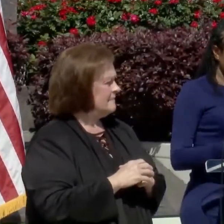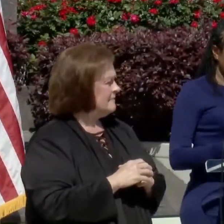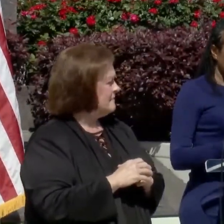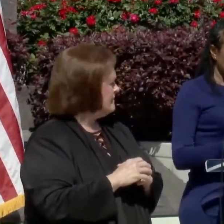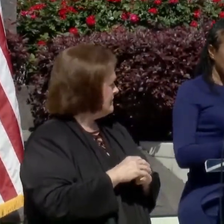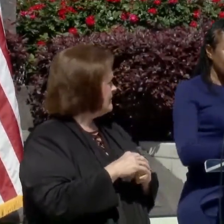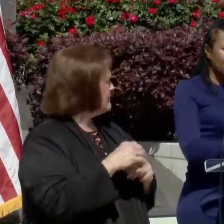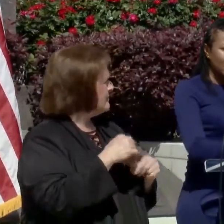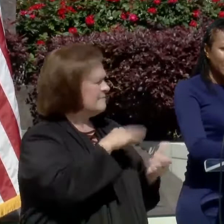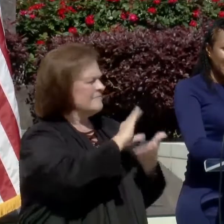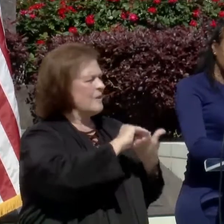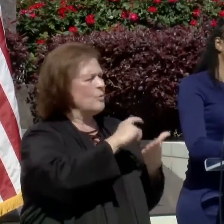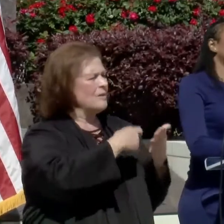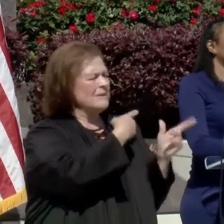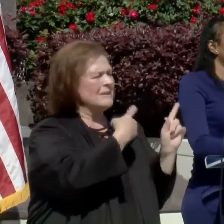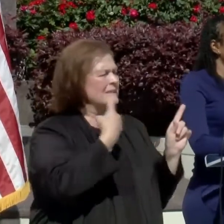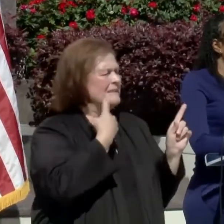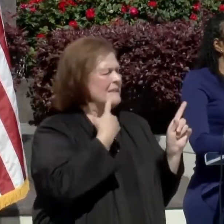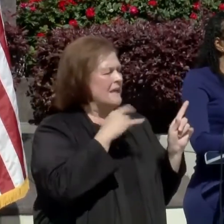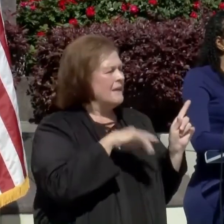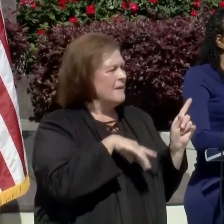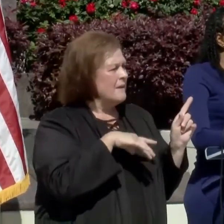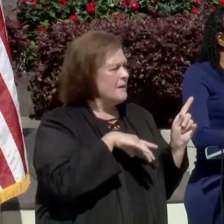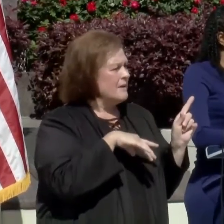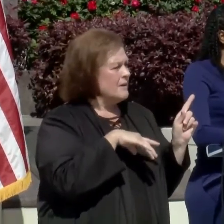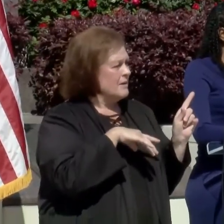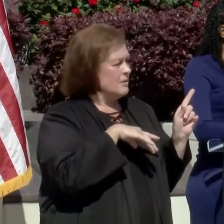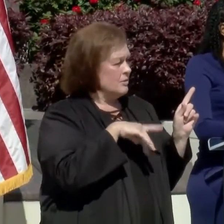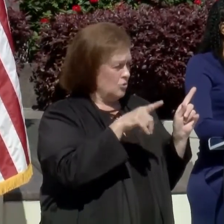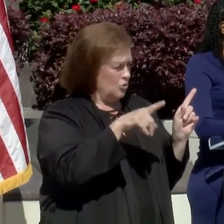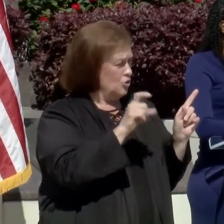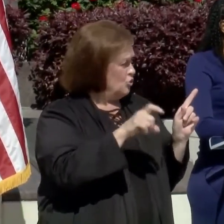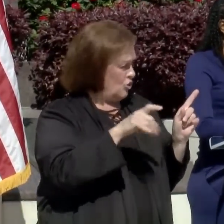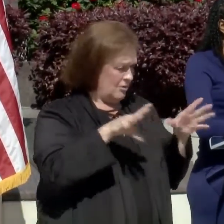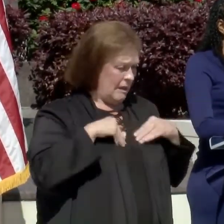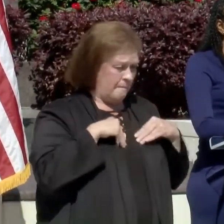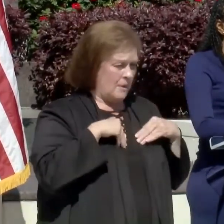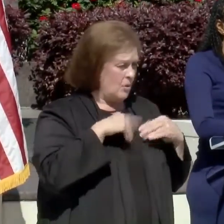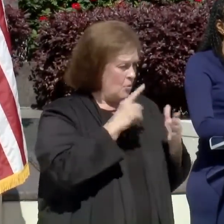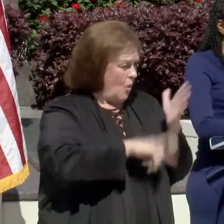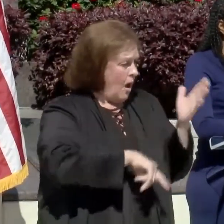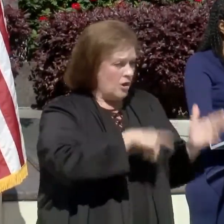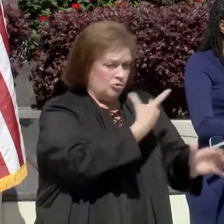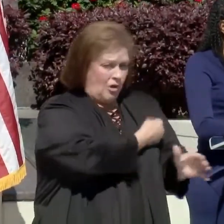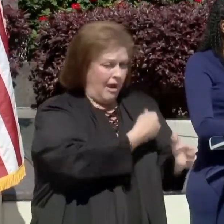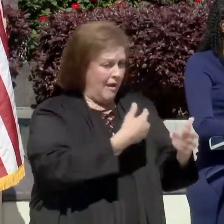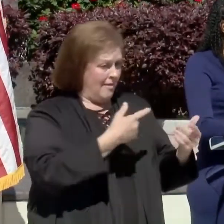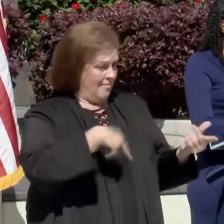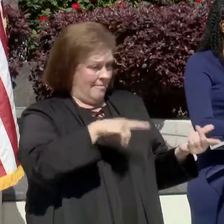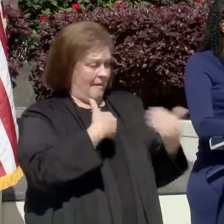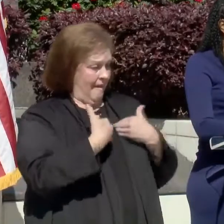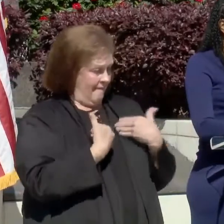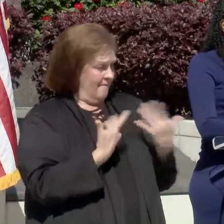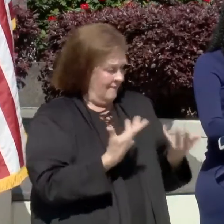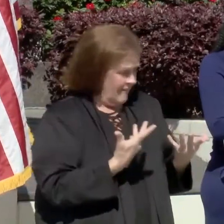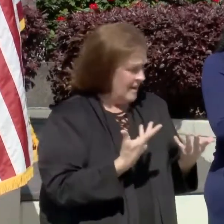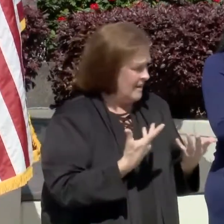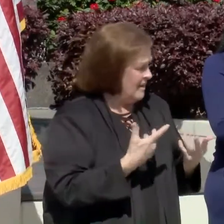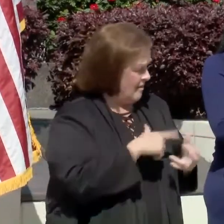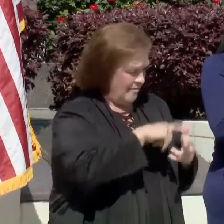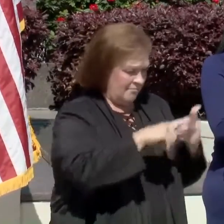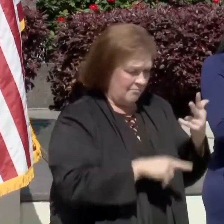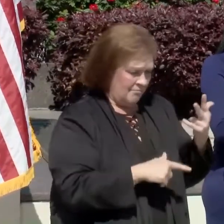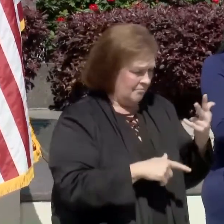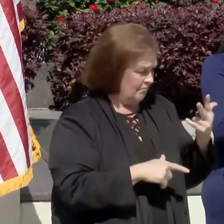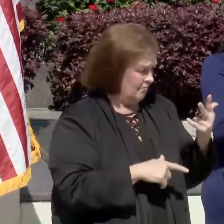To piggyback on what Dr. Laborde had said, I think that you should take whichever vaccine is most accessible. They're all efficacious. They all